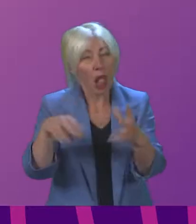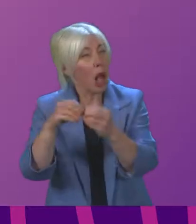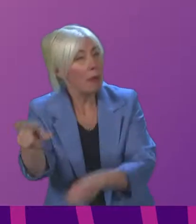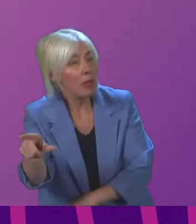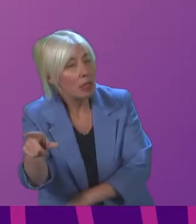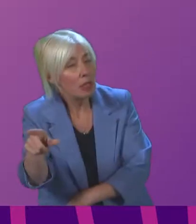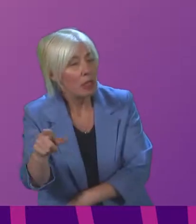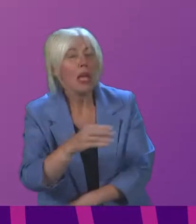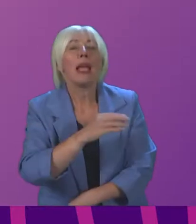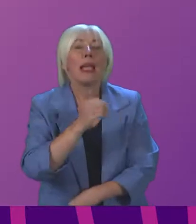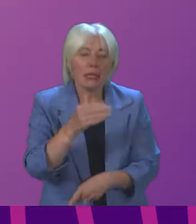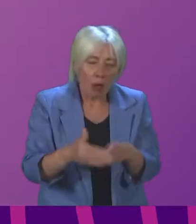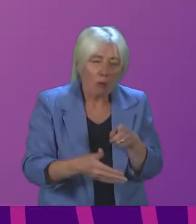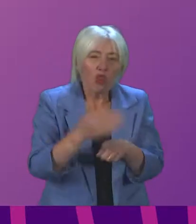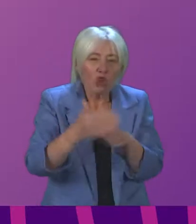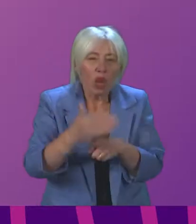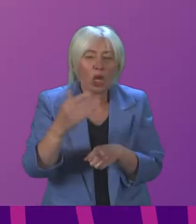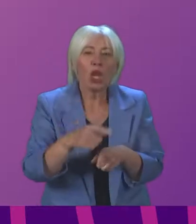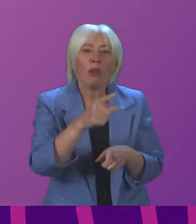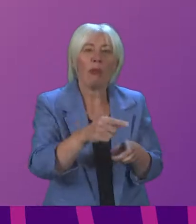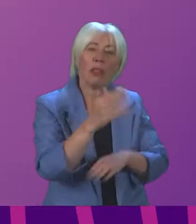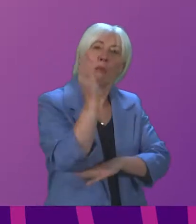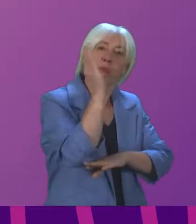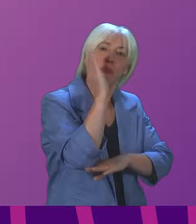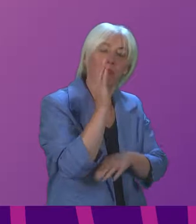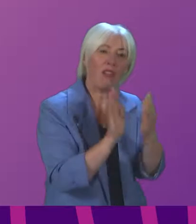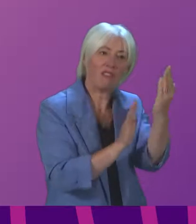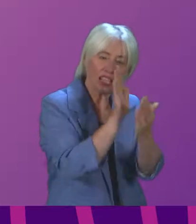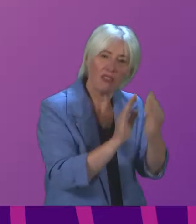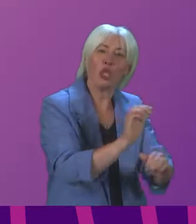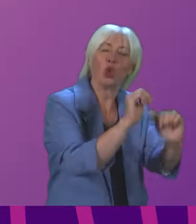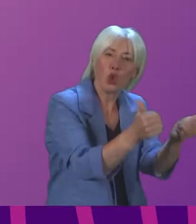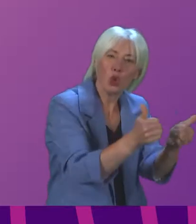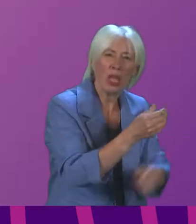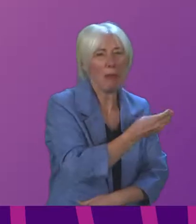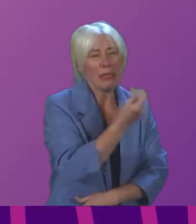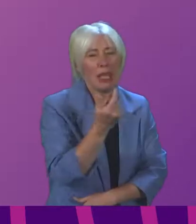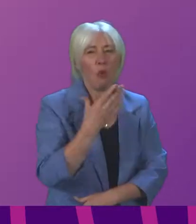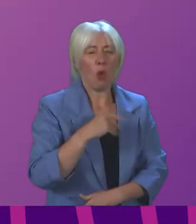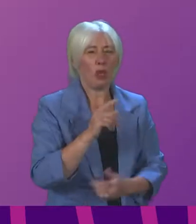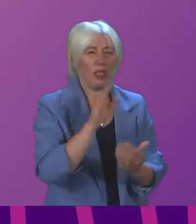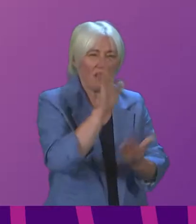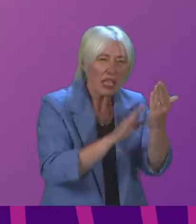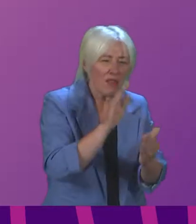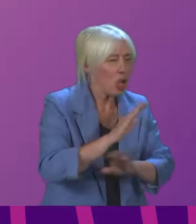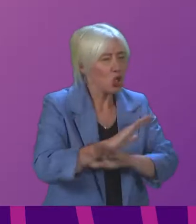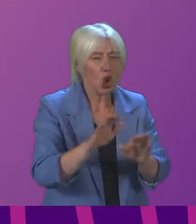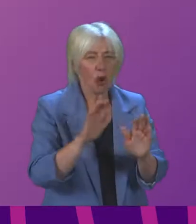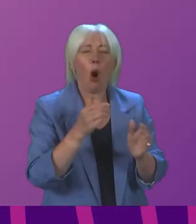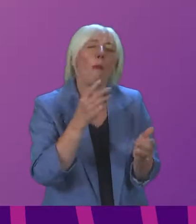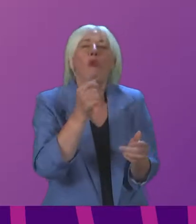think some restrictions, seminars being in person would be good, but some people want lectures to be in person instead of online.